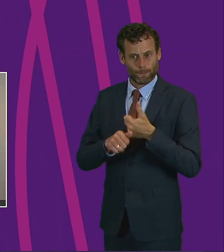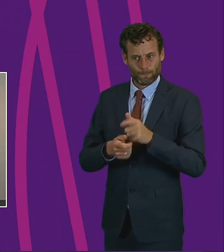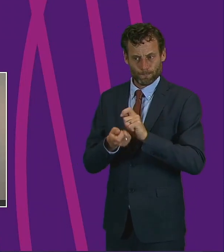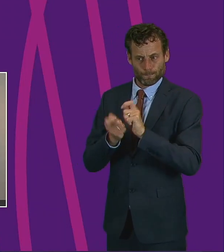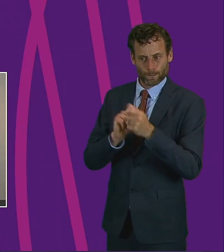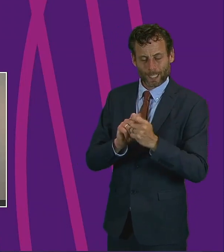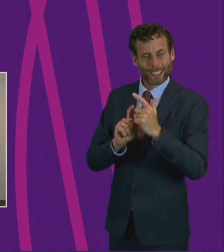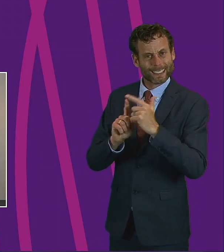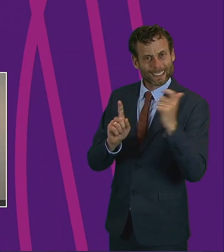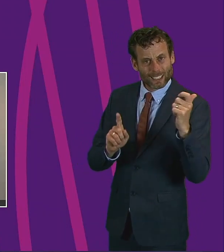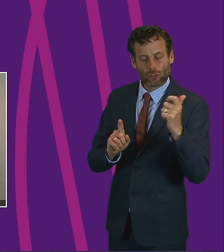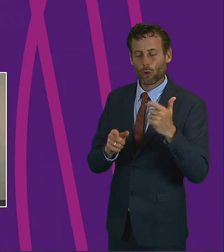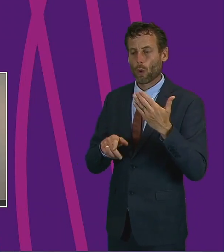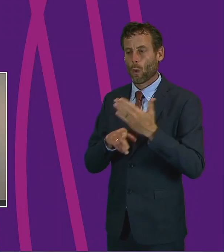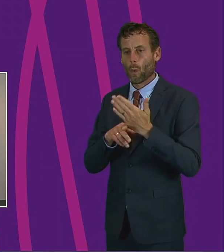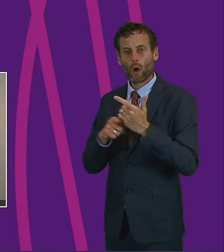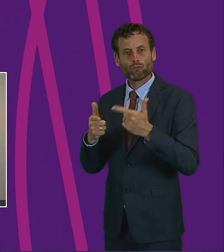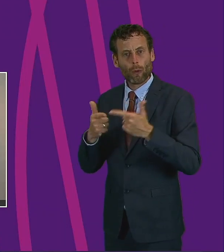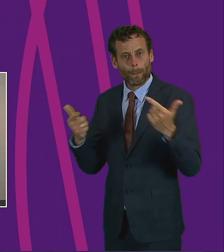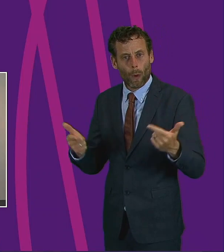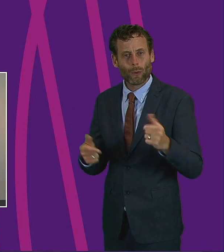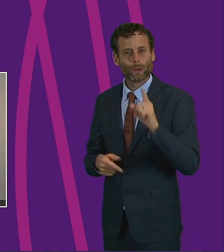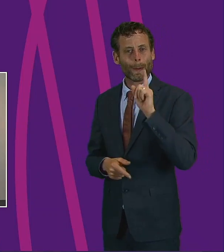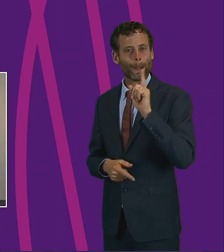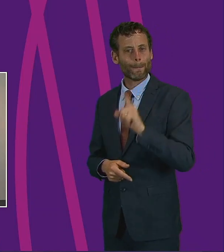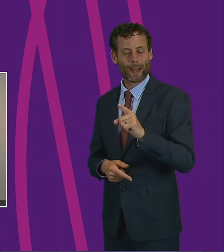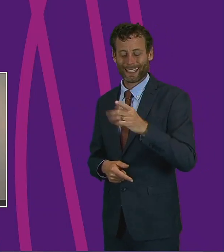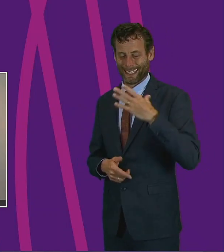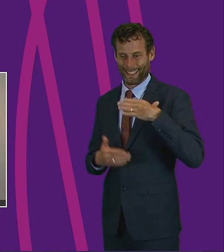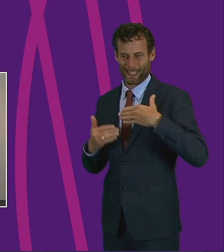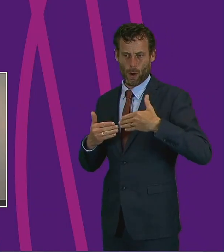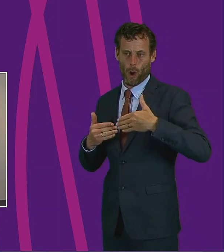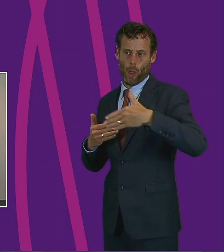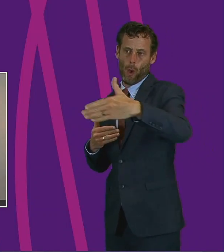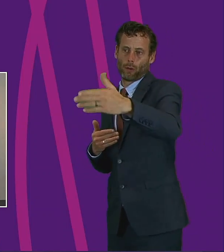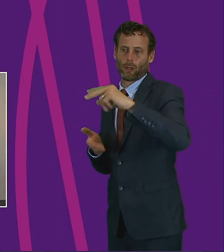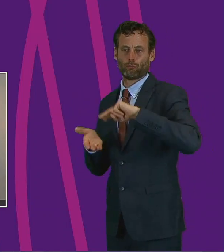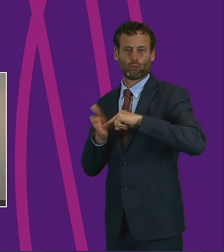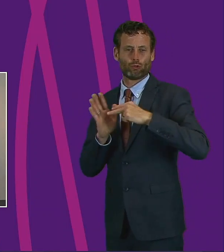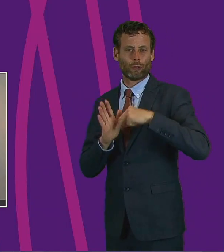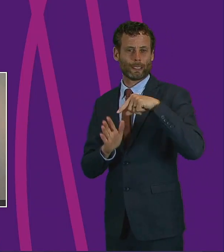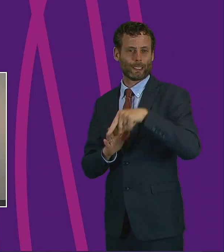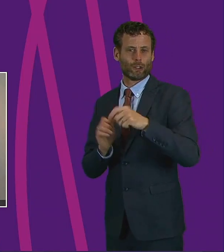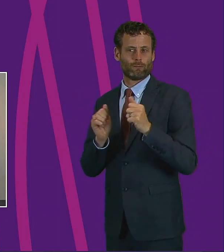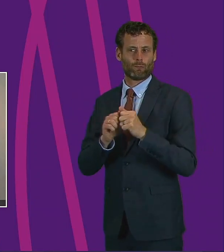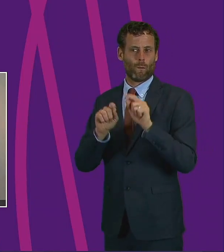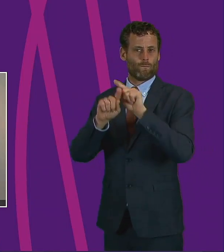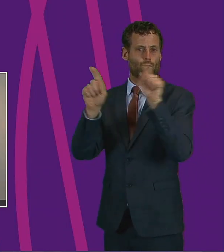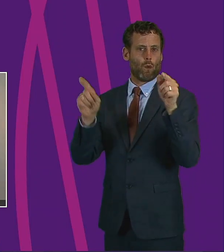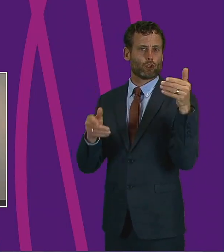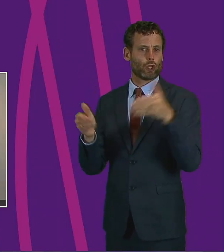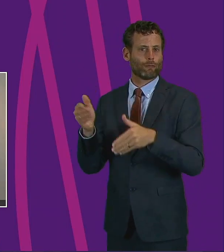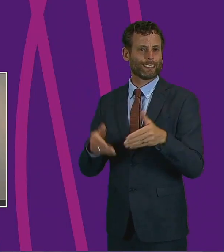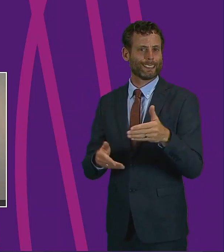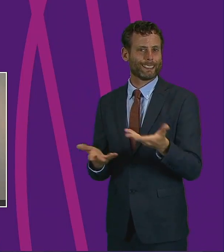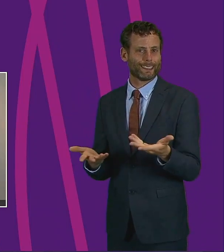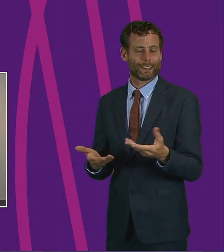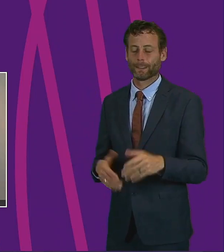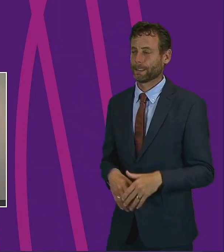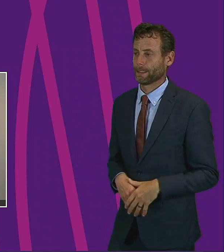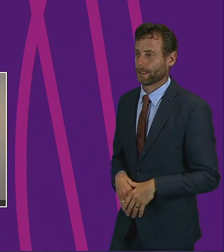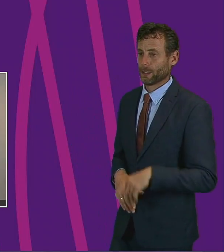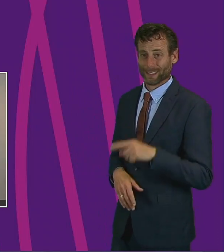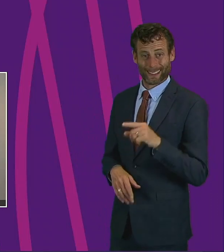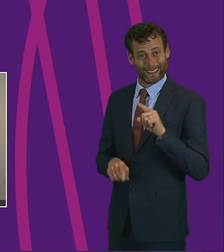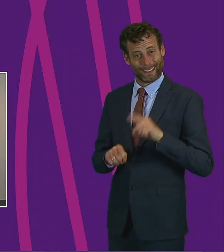for remote working. But we urgently need a clear long-term strategy and support package for charities, including health charities to help